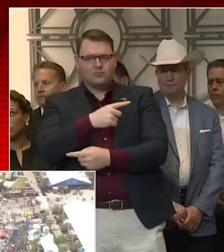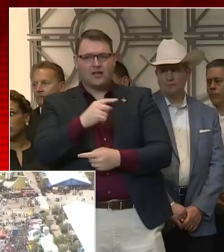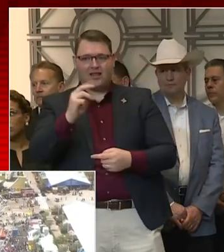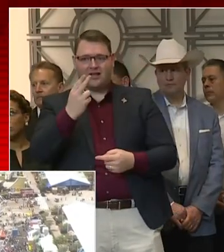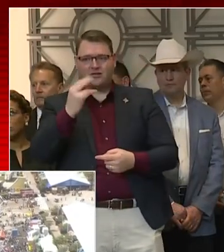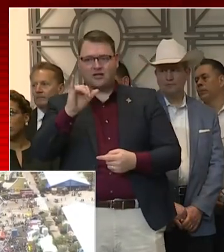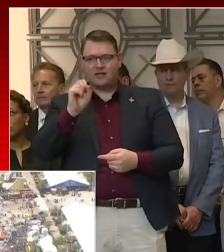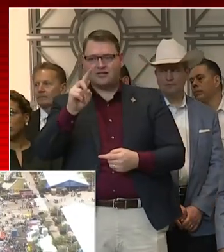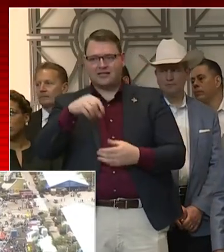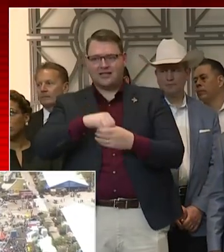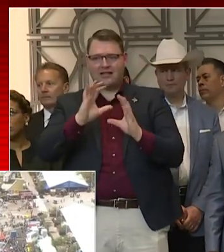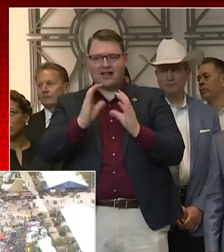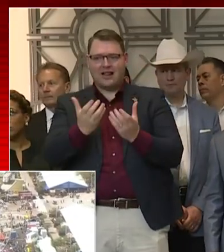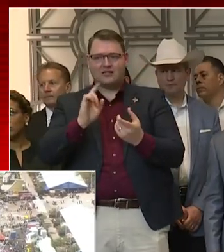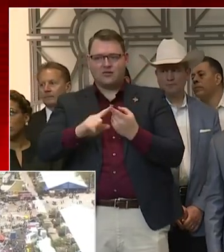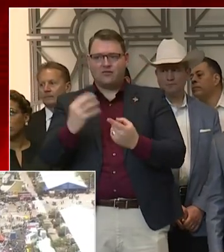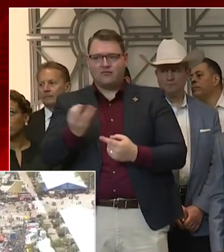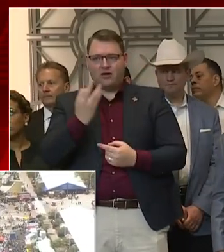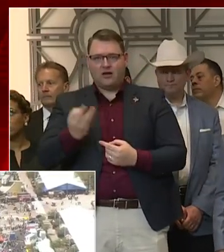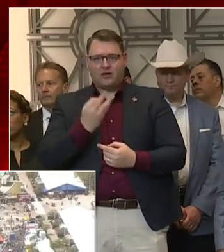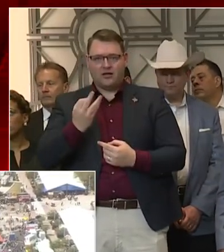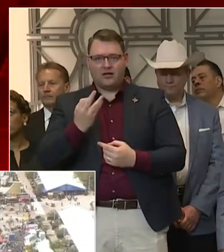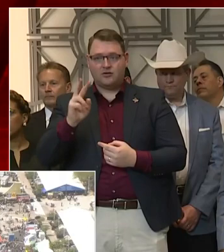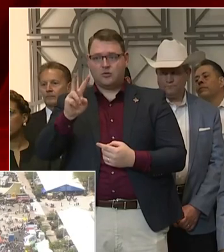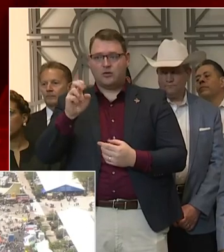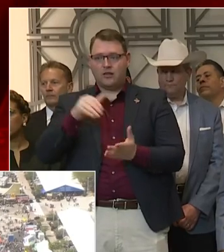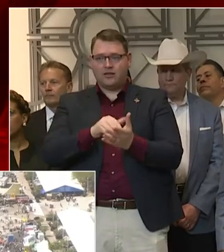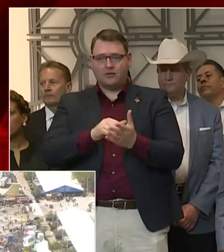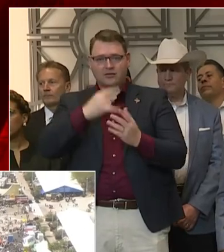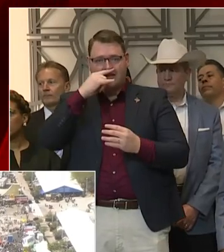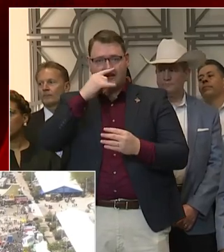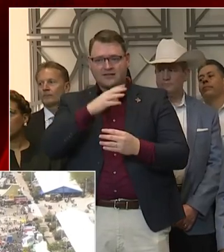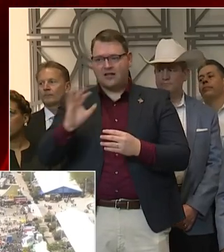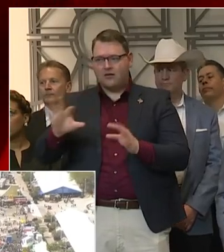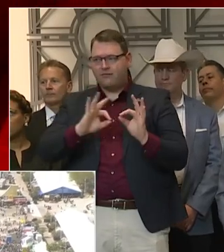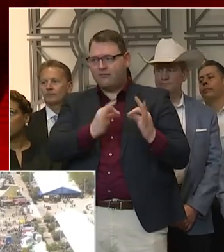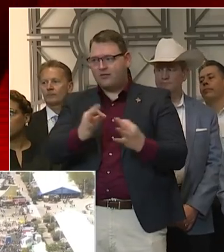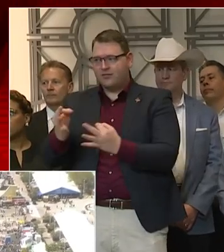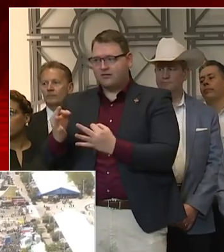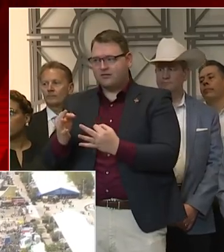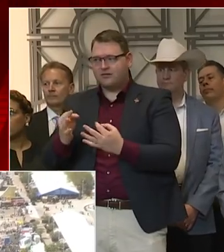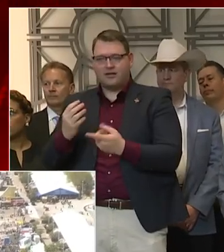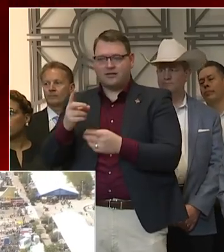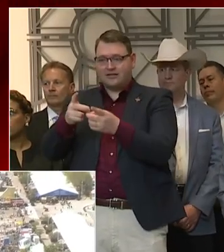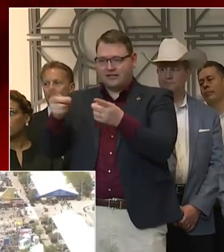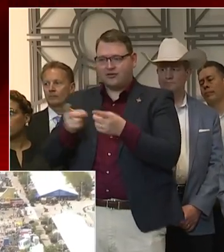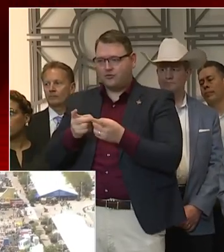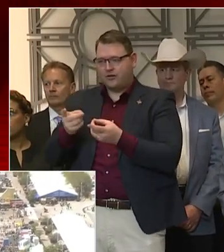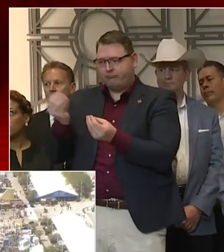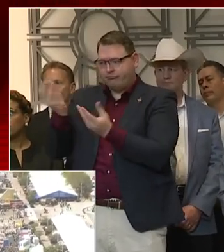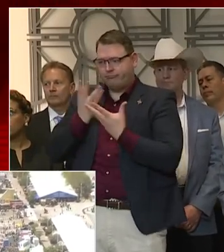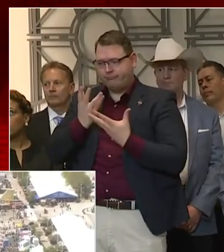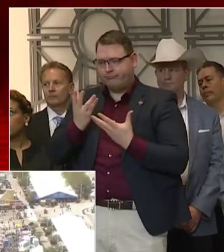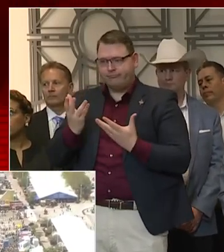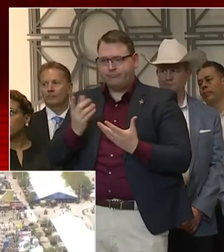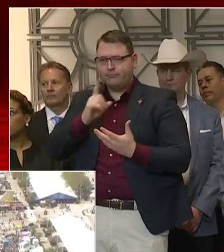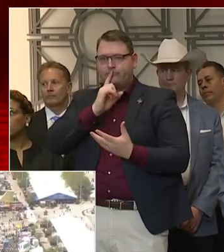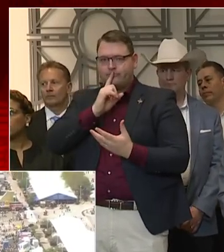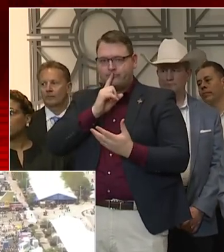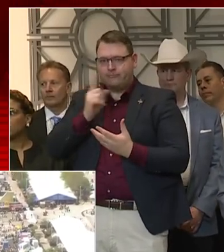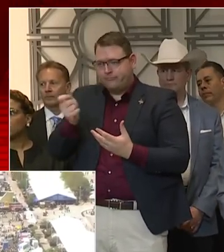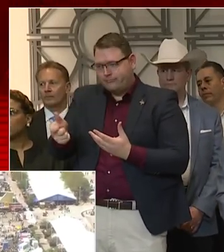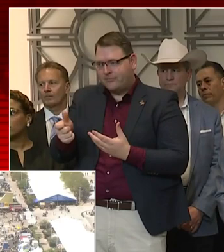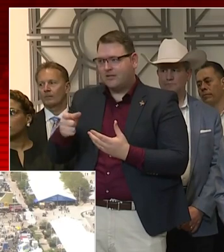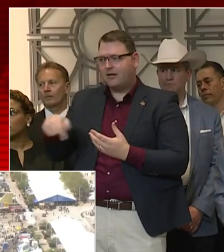Friday, 200,000 kids and their families. What is your – and the district has not told as much. They have a couple of students in morning, so